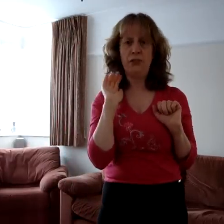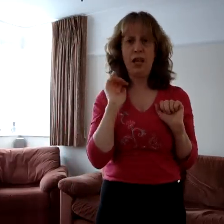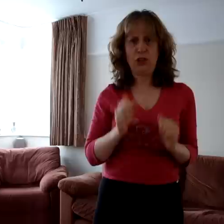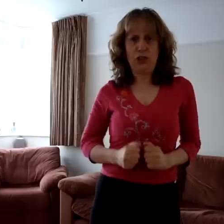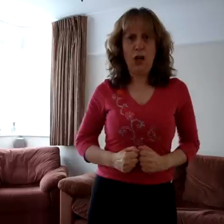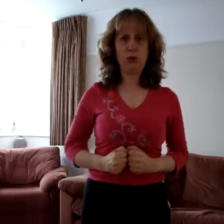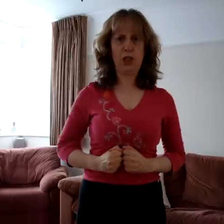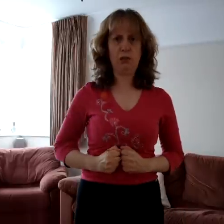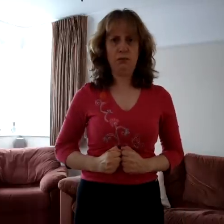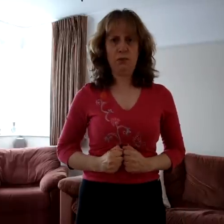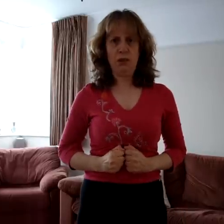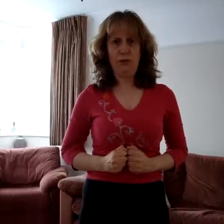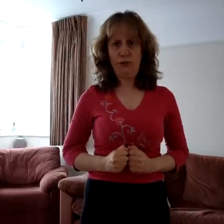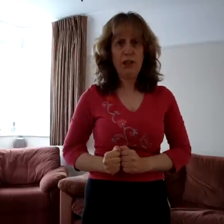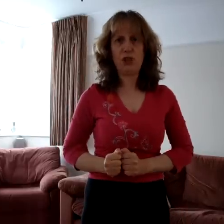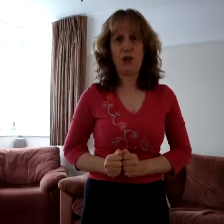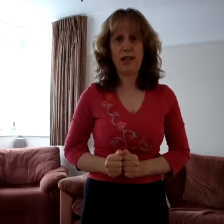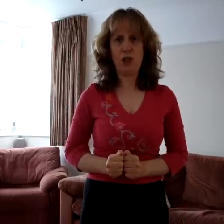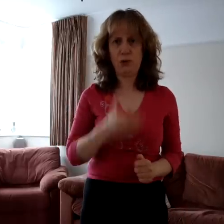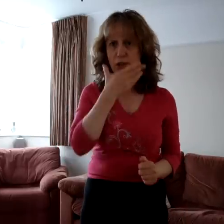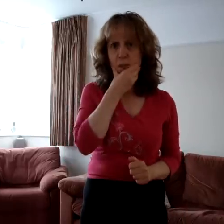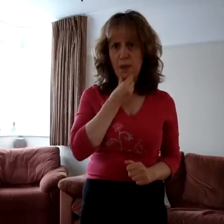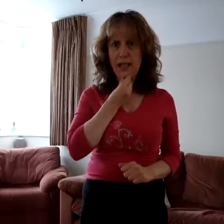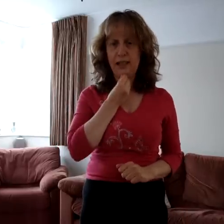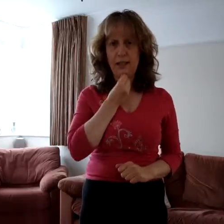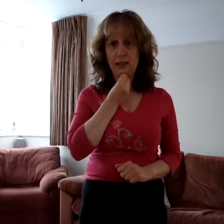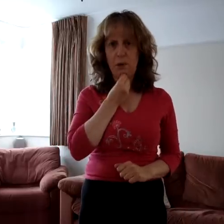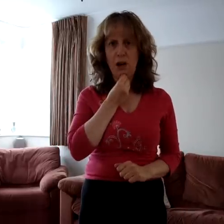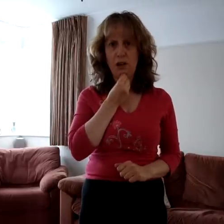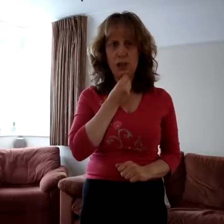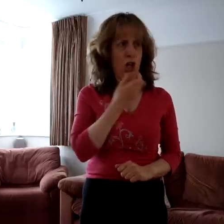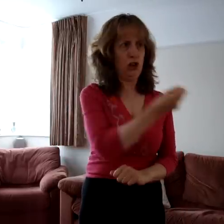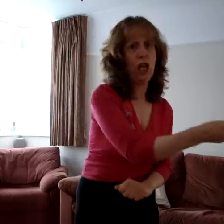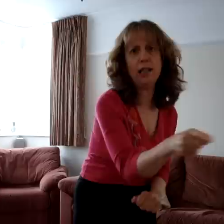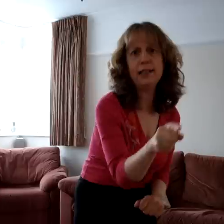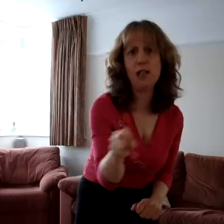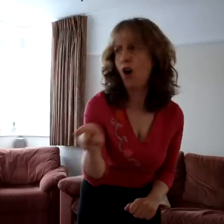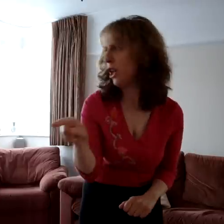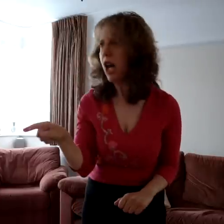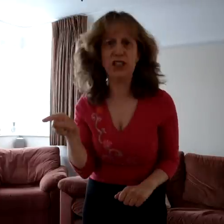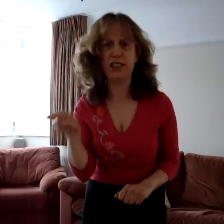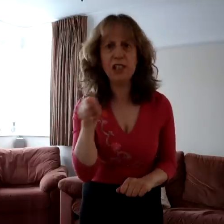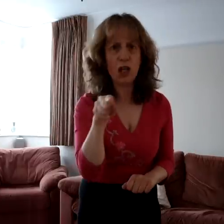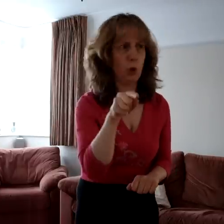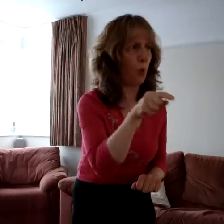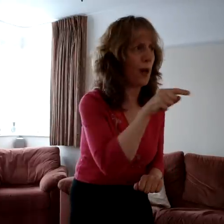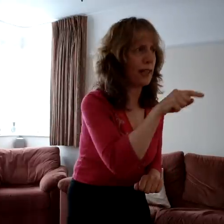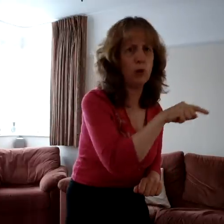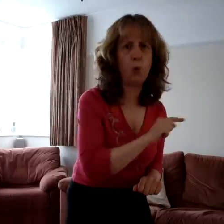Then a soldier, full of strange ogres and bearded like the pod, jealous in honour, sudden and quick in